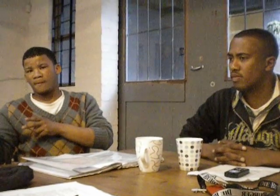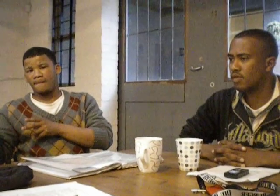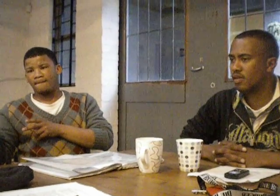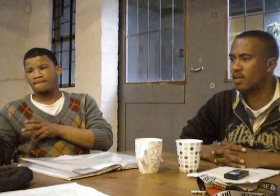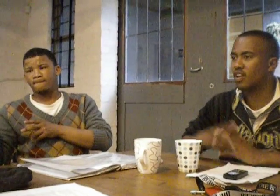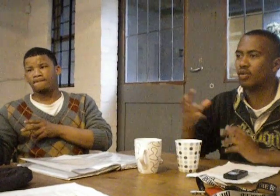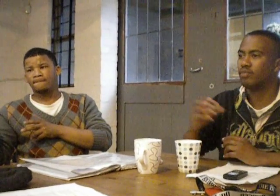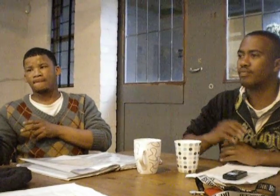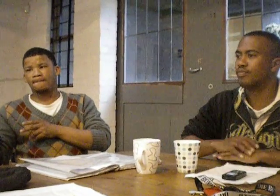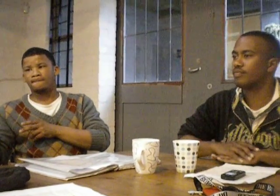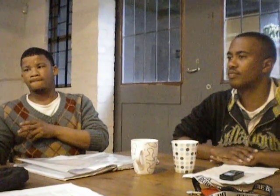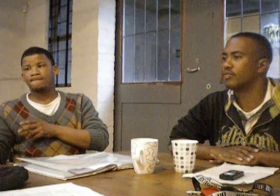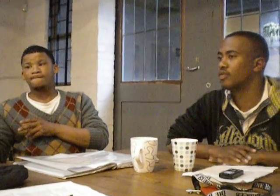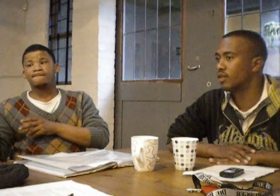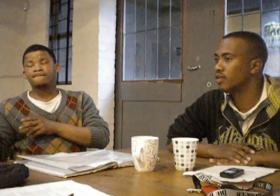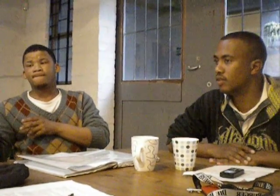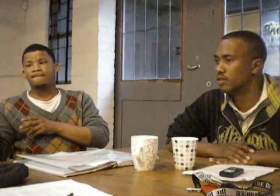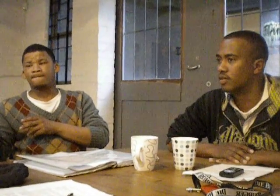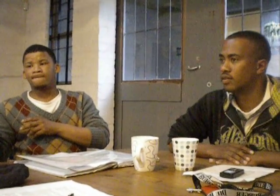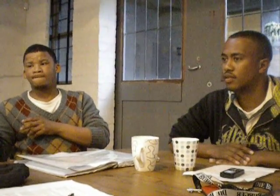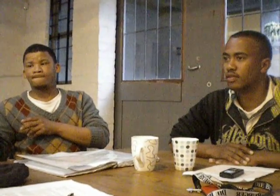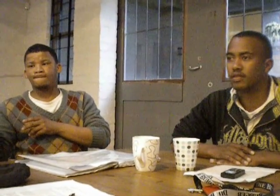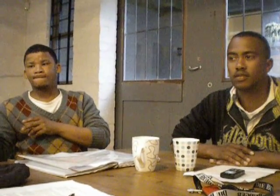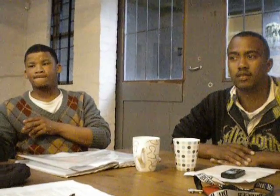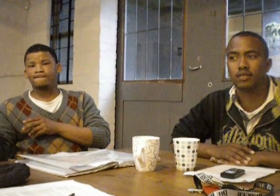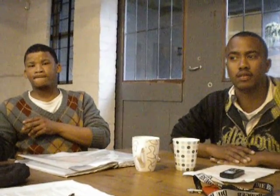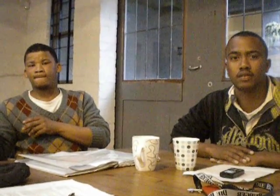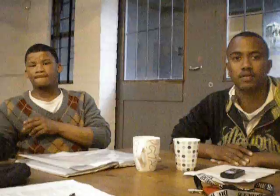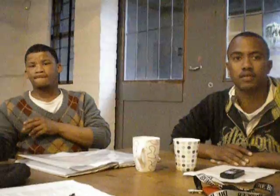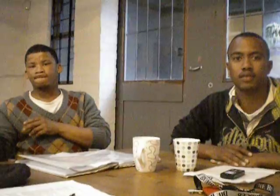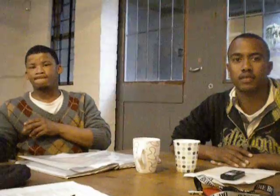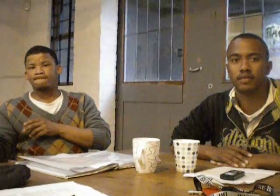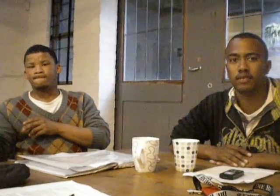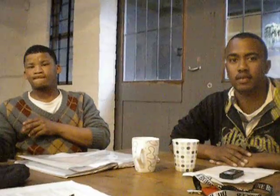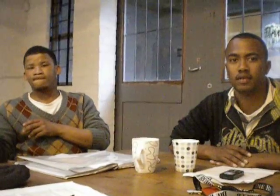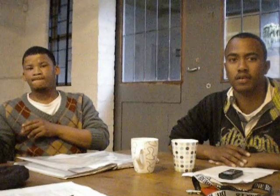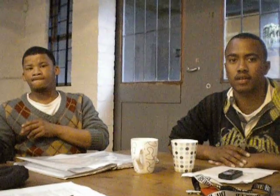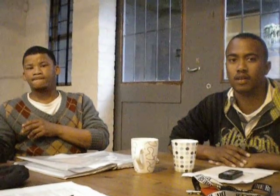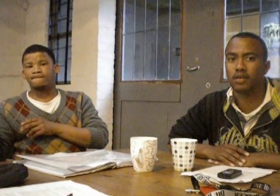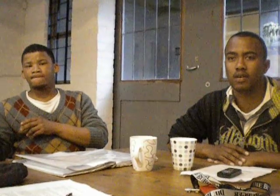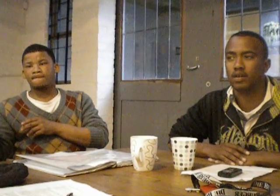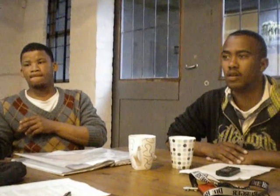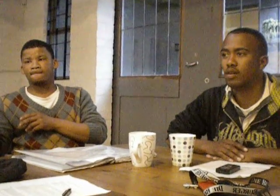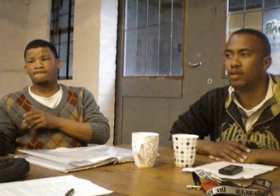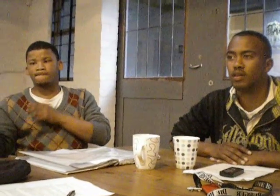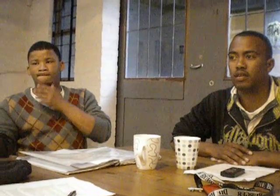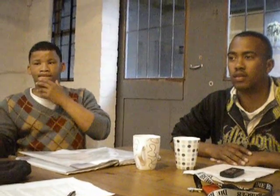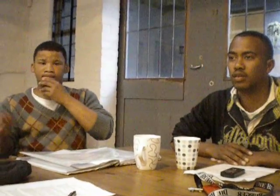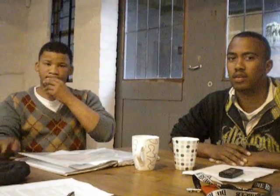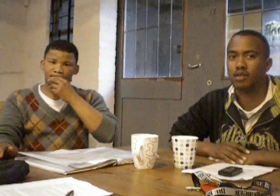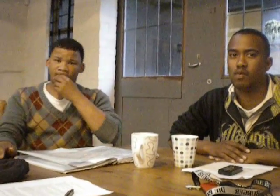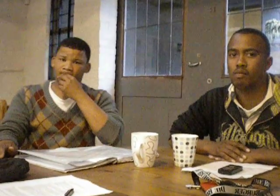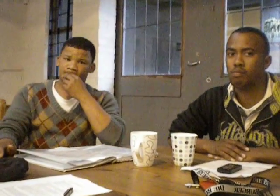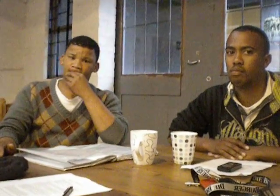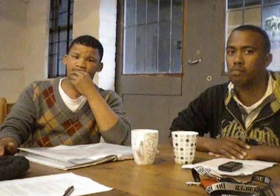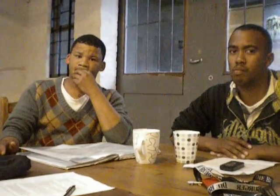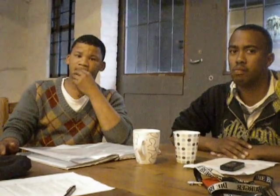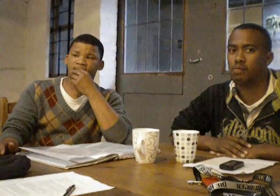Are you part of the deaf community at all at the moment? No, not at all. had any contact with them before? No.